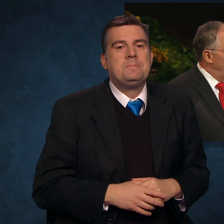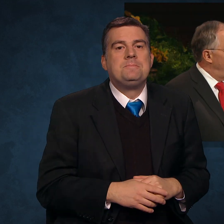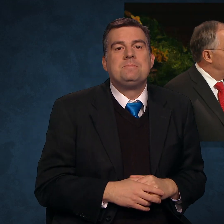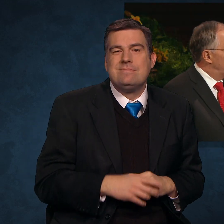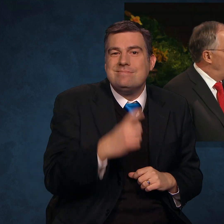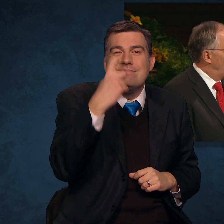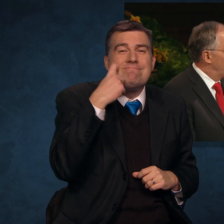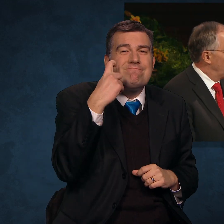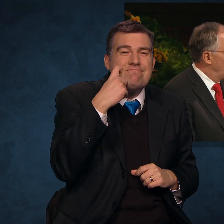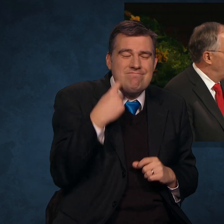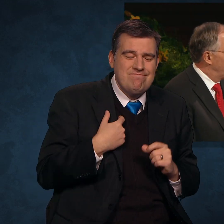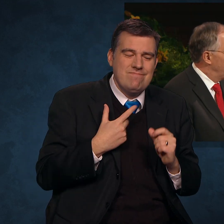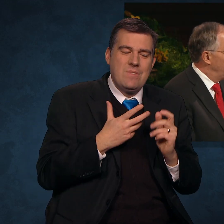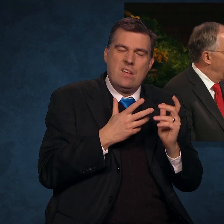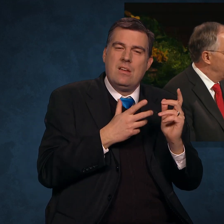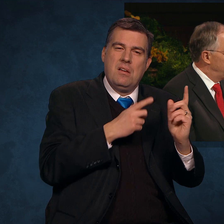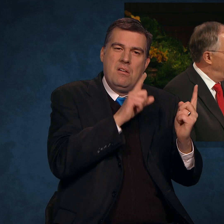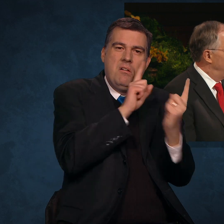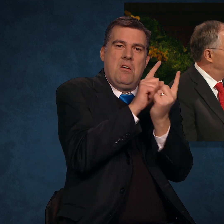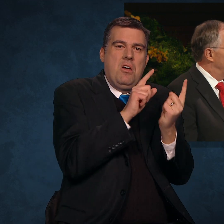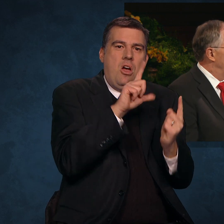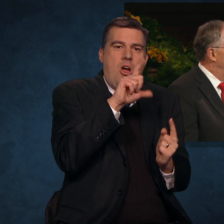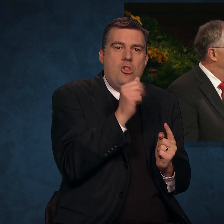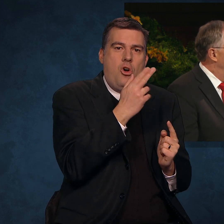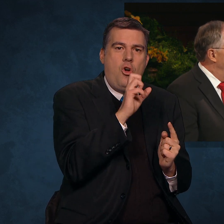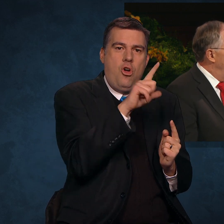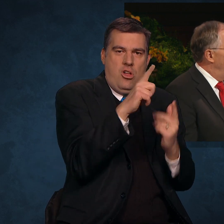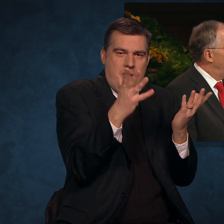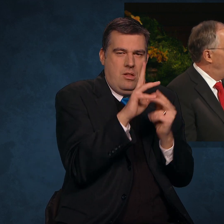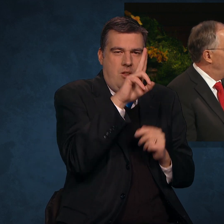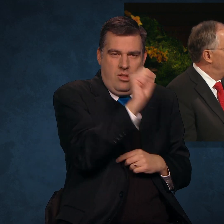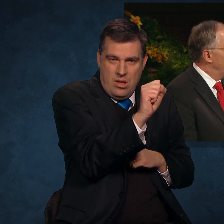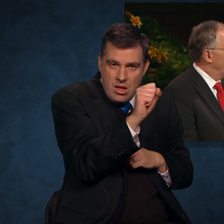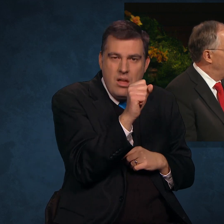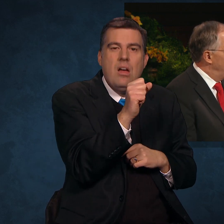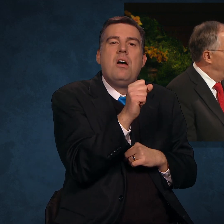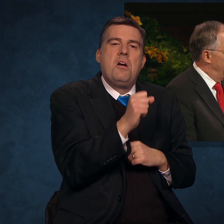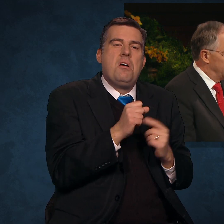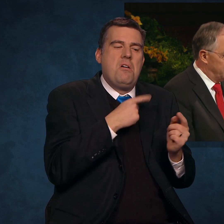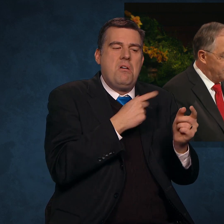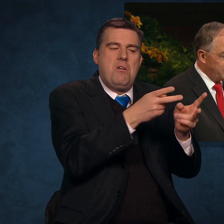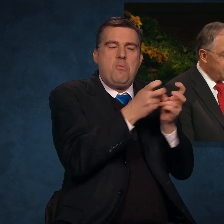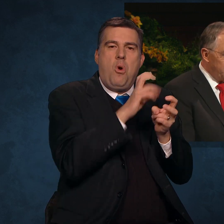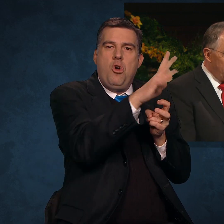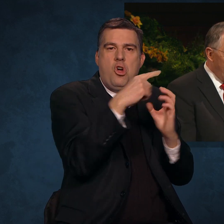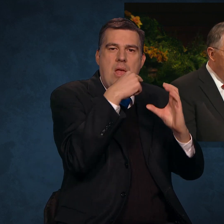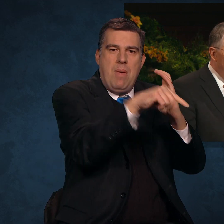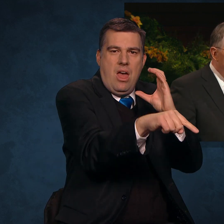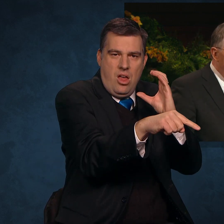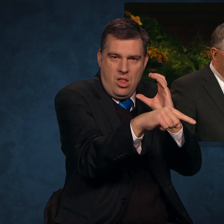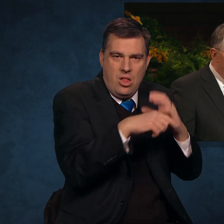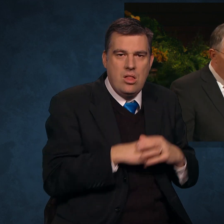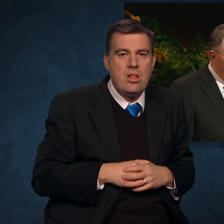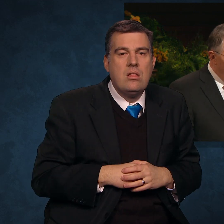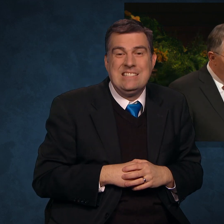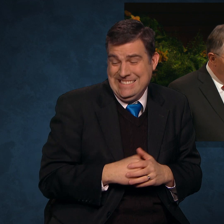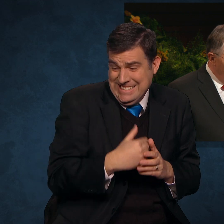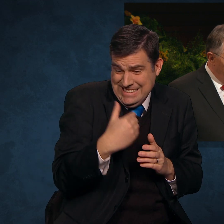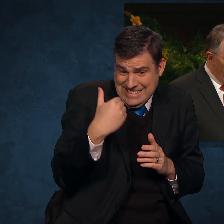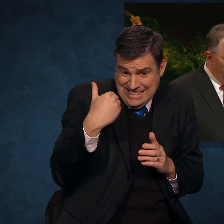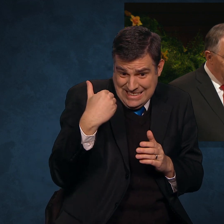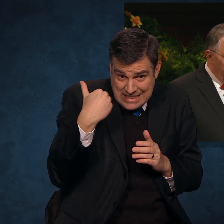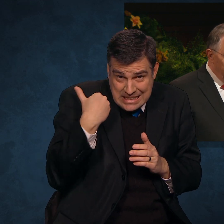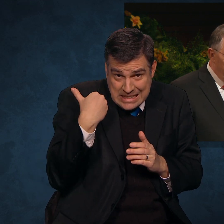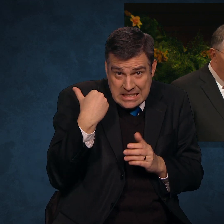I spoke with a Laurel from the United States. I quote from her email. This past